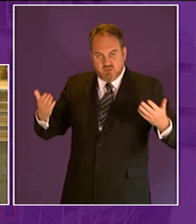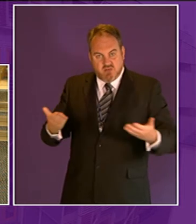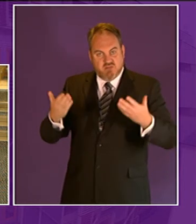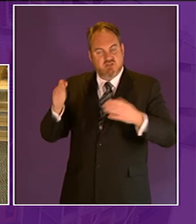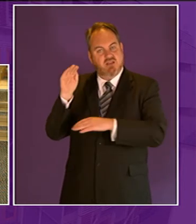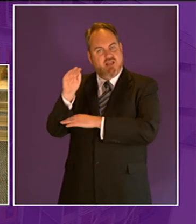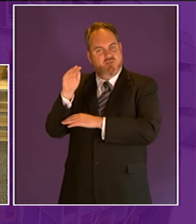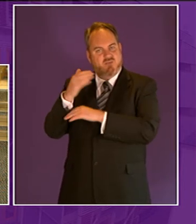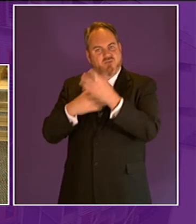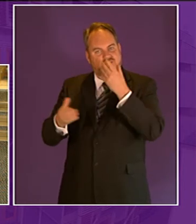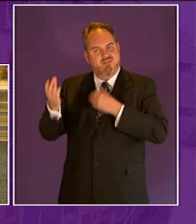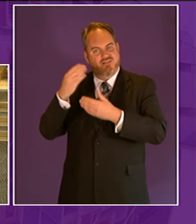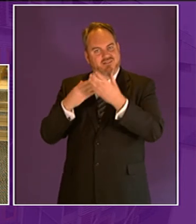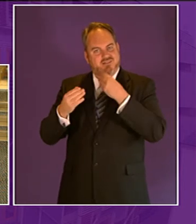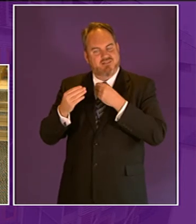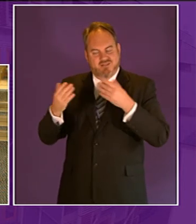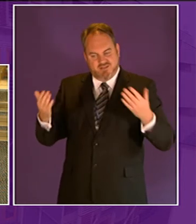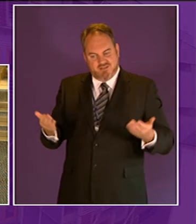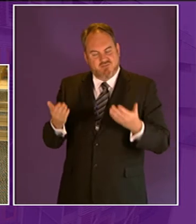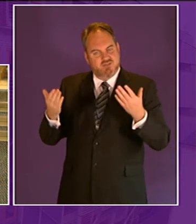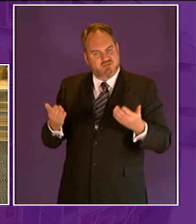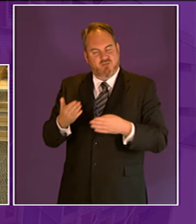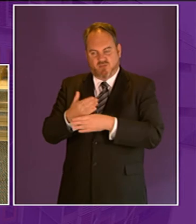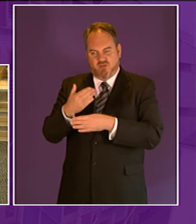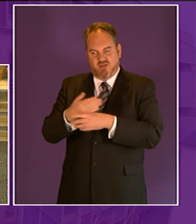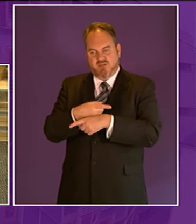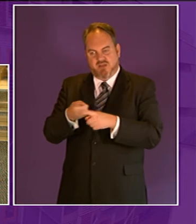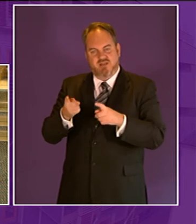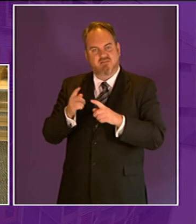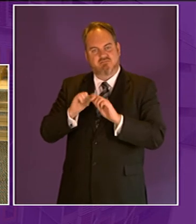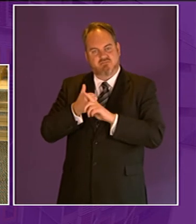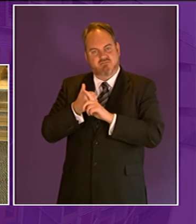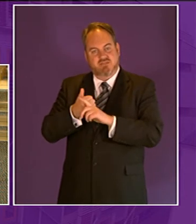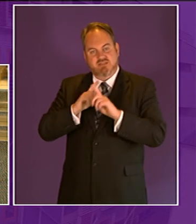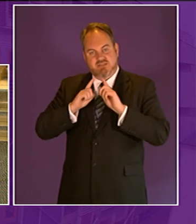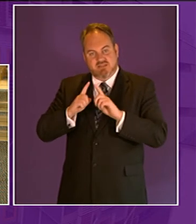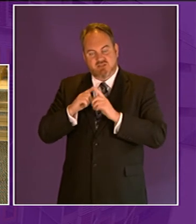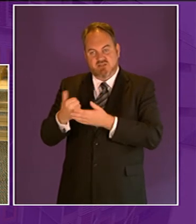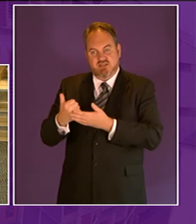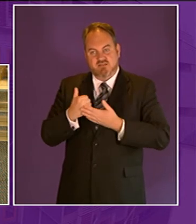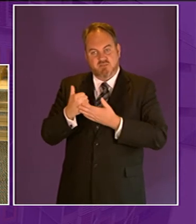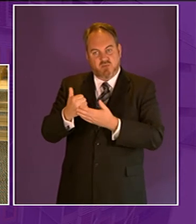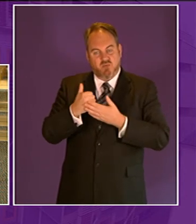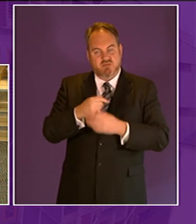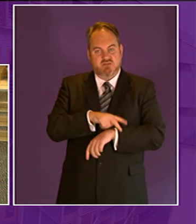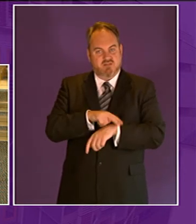to acknowledge the great work being done by teachers support staff and parents across the country they along with